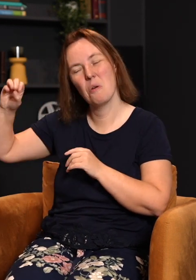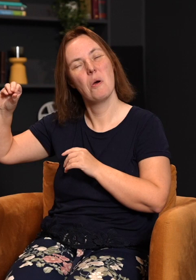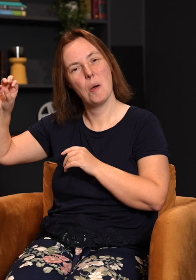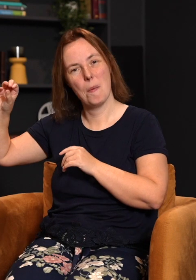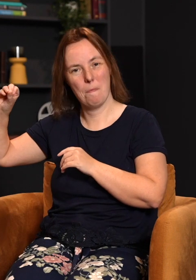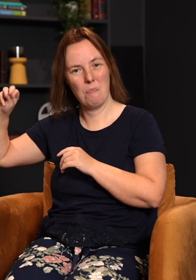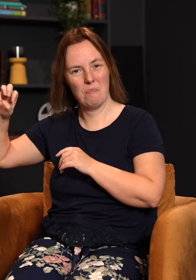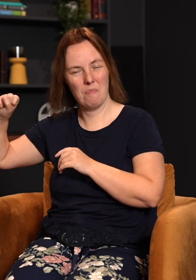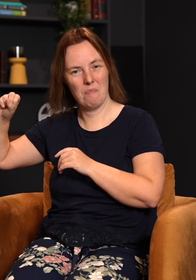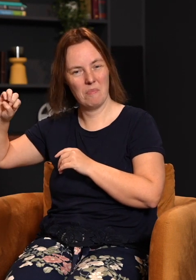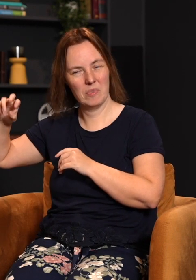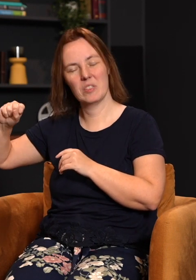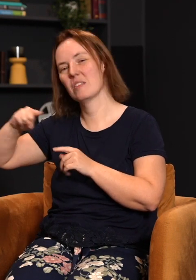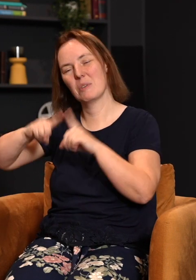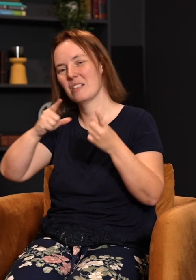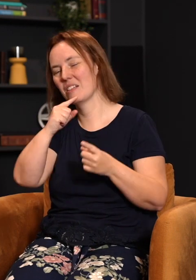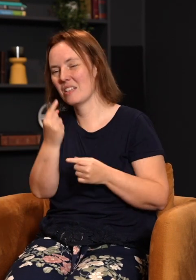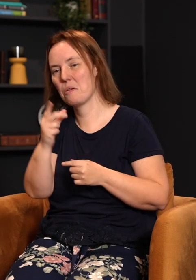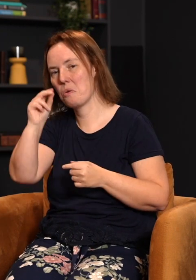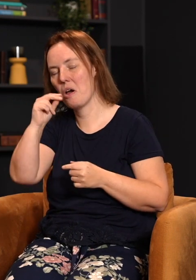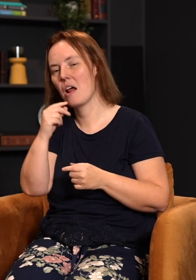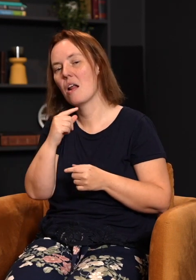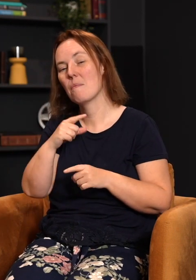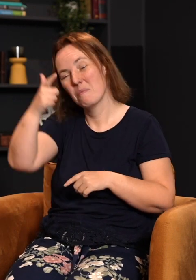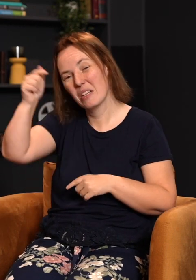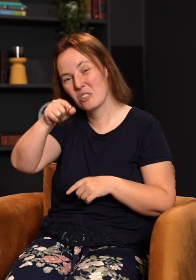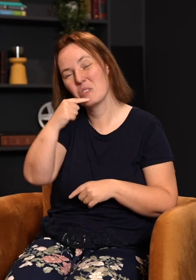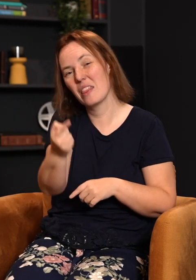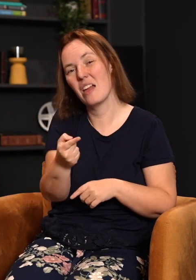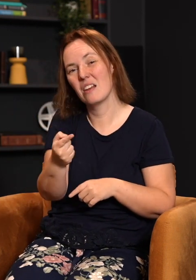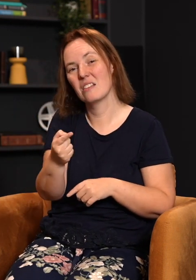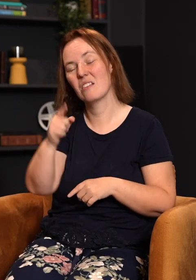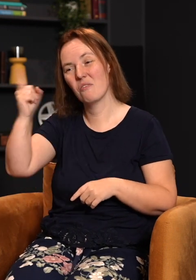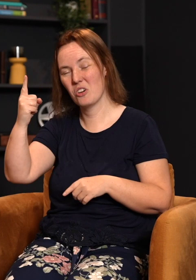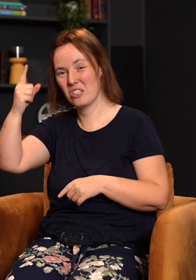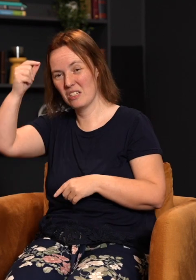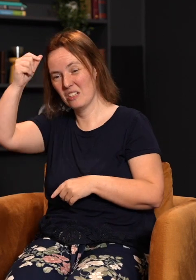by the declaration of your own mouth, I'm going to do the same to your people. The first oldest son of every family is going to die.